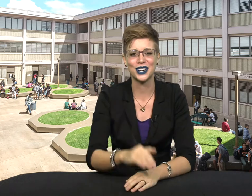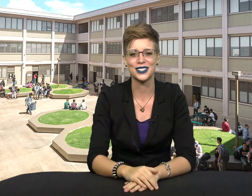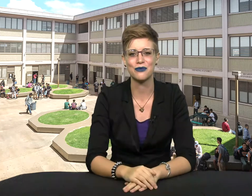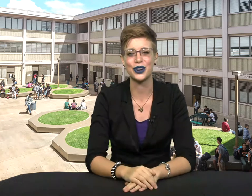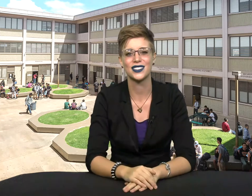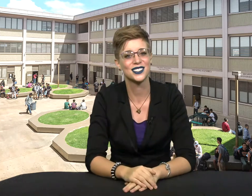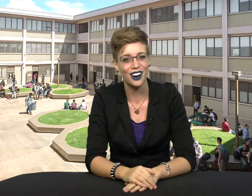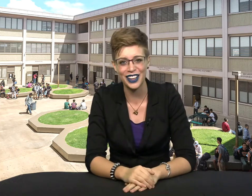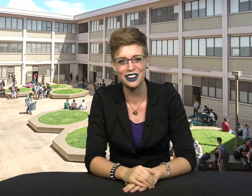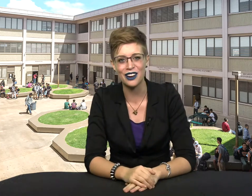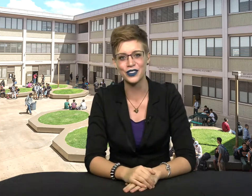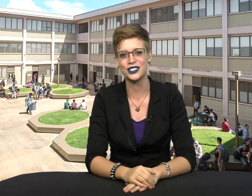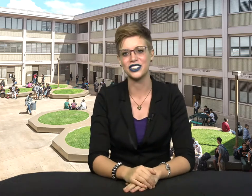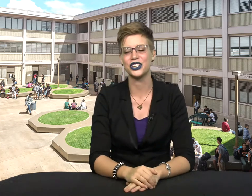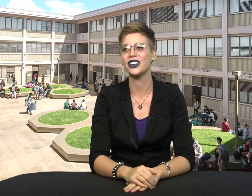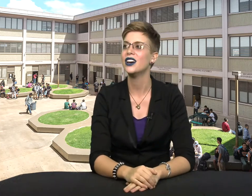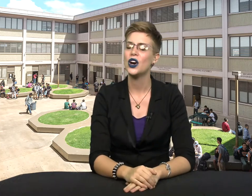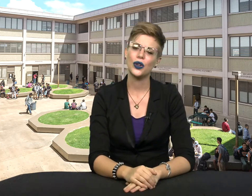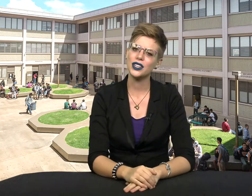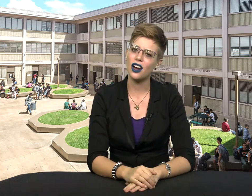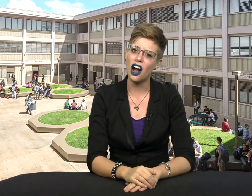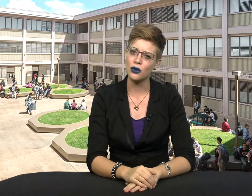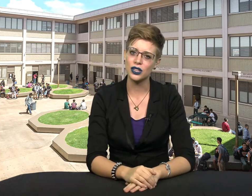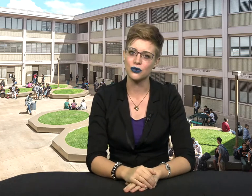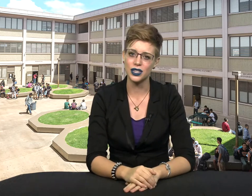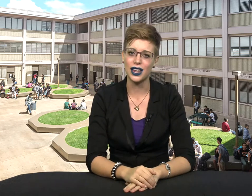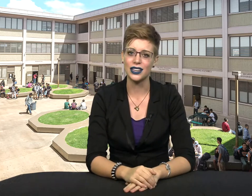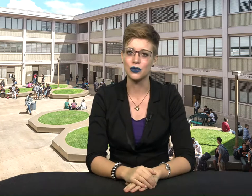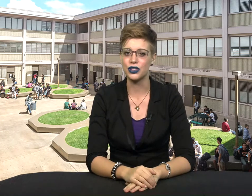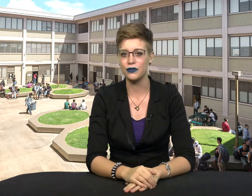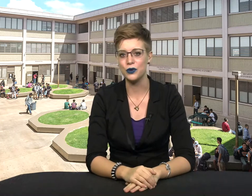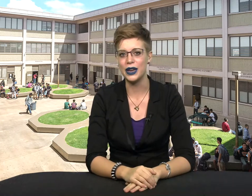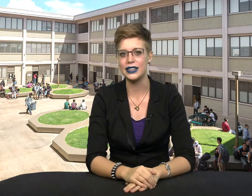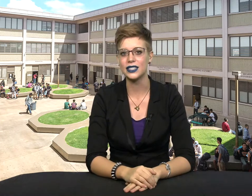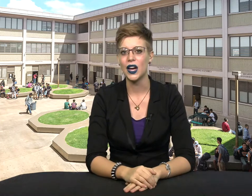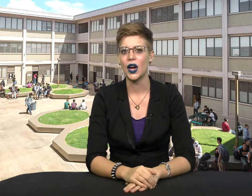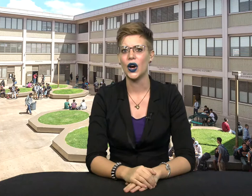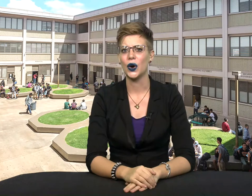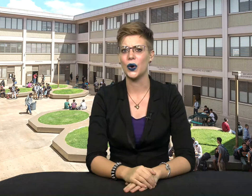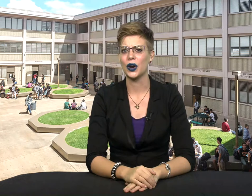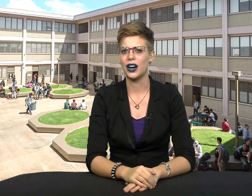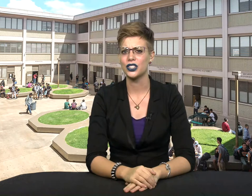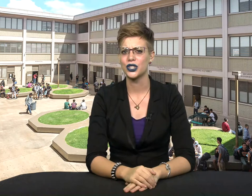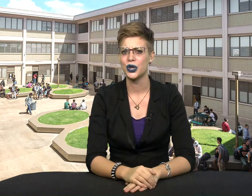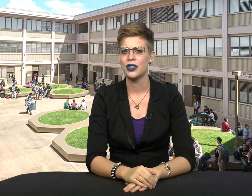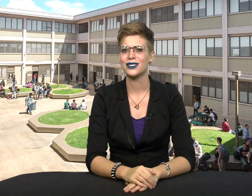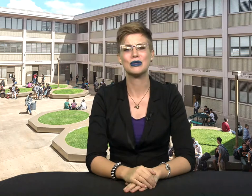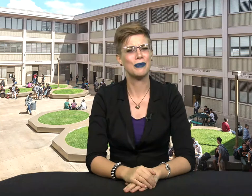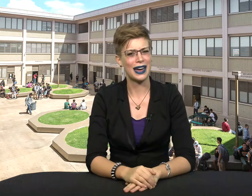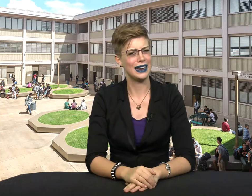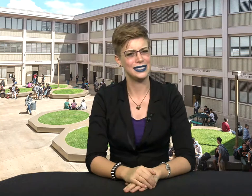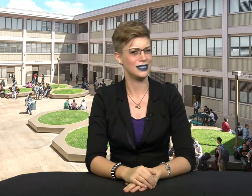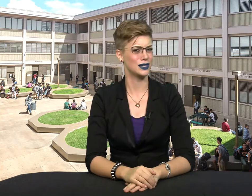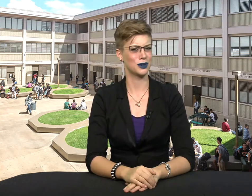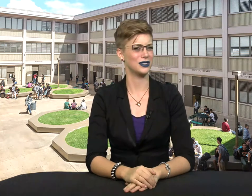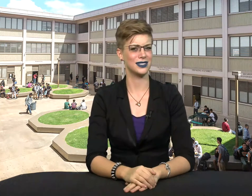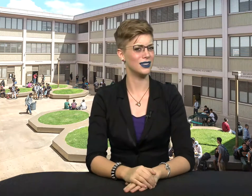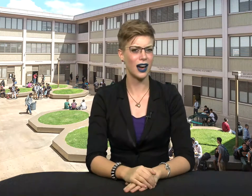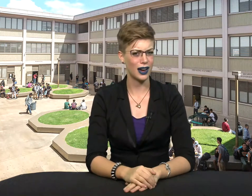someone, starting a conversation only to awkwardly realize within a few minutes, oh gosh, this was a bad idea. This person is not a